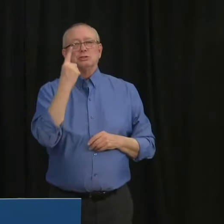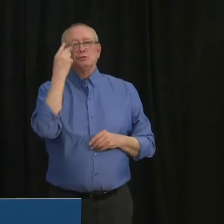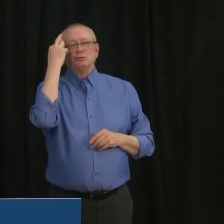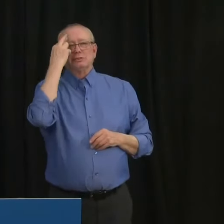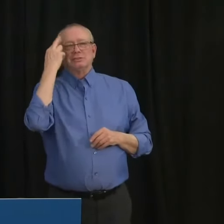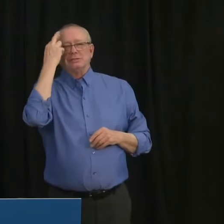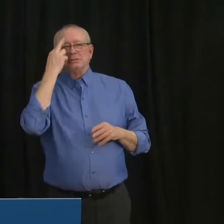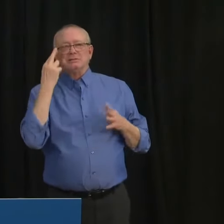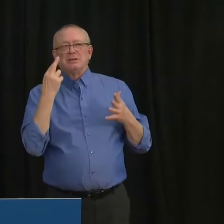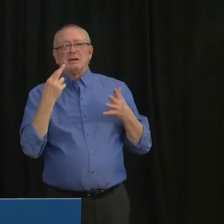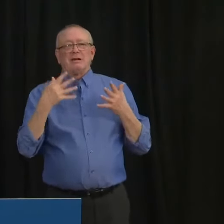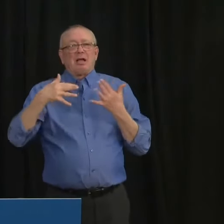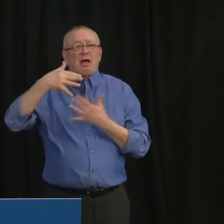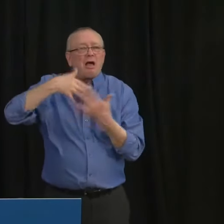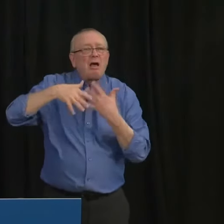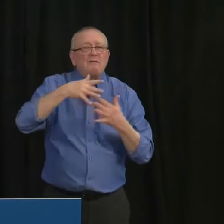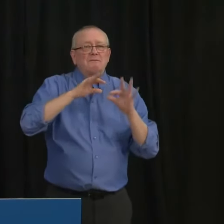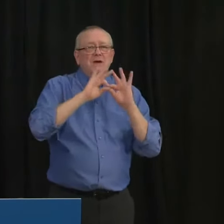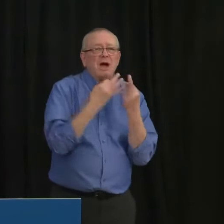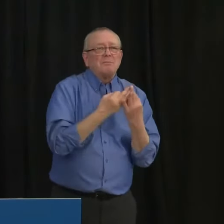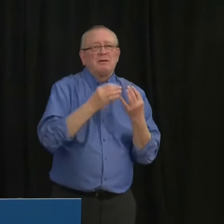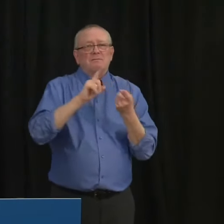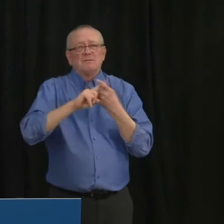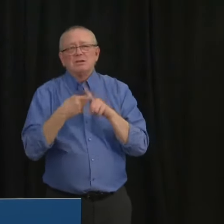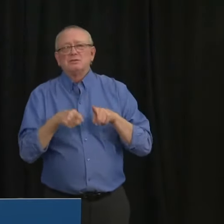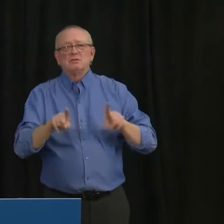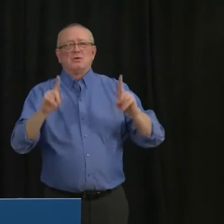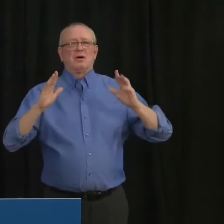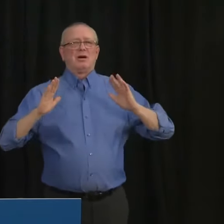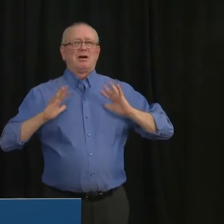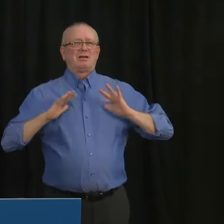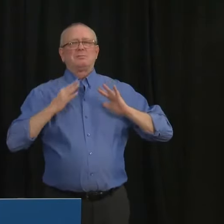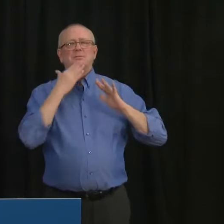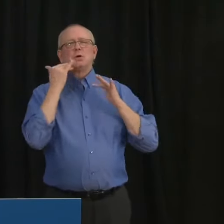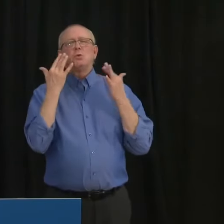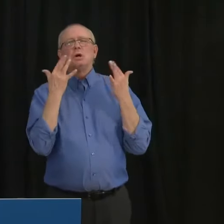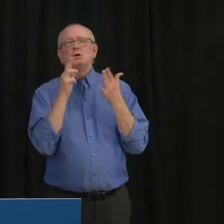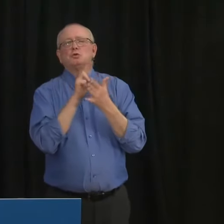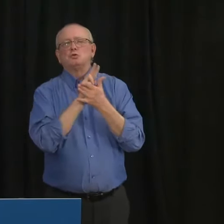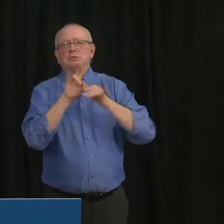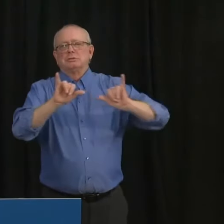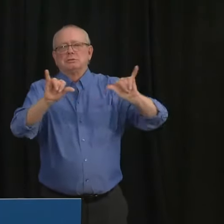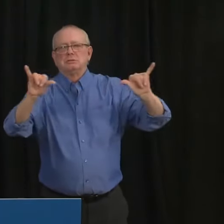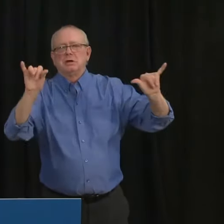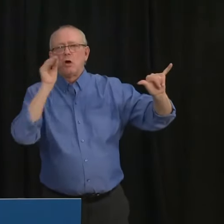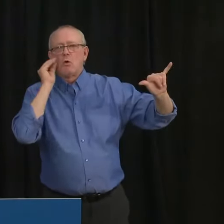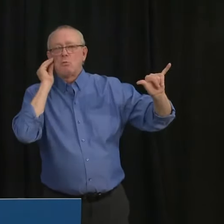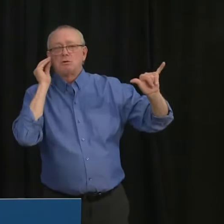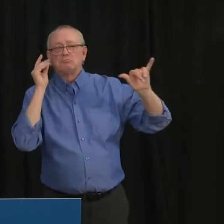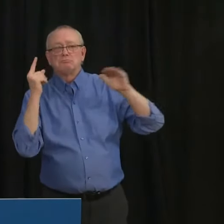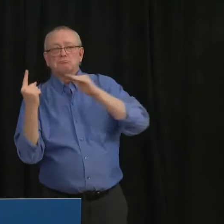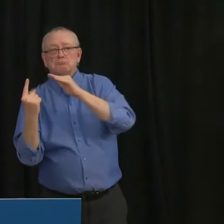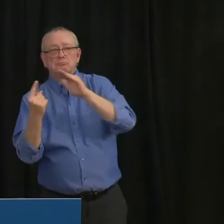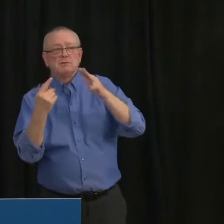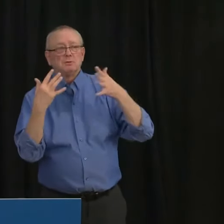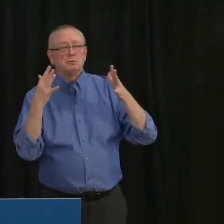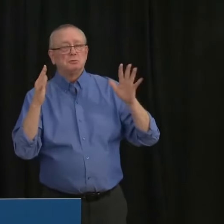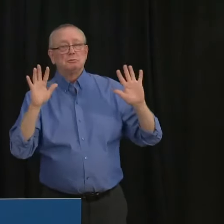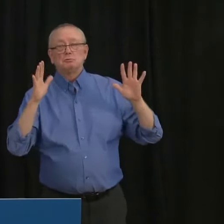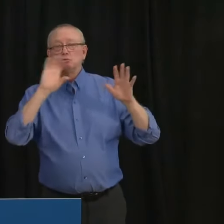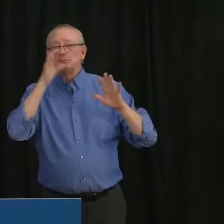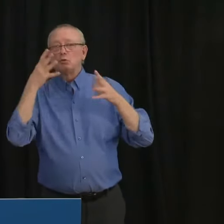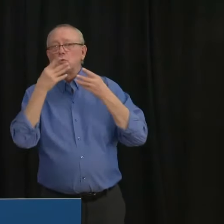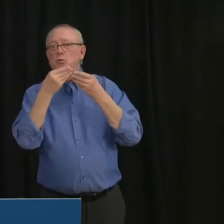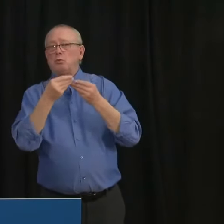over the holidays to have that that latency period before they go back to school. Teenagers are much more likely to transmit the